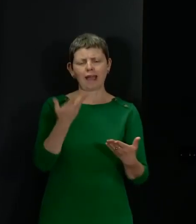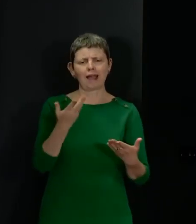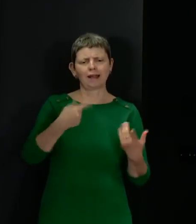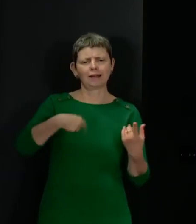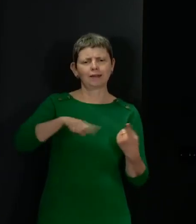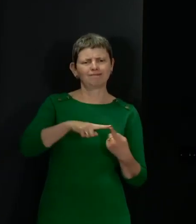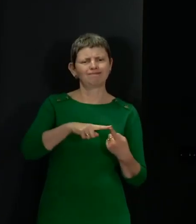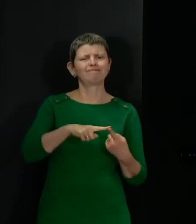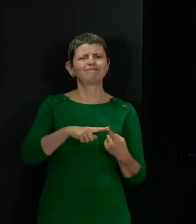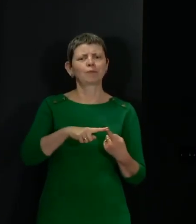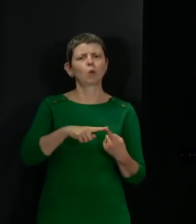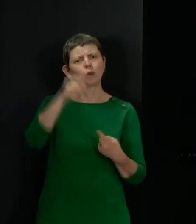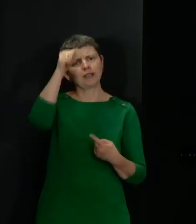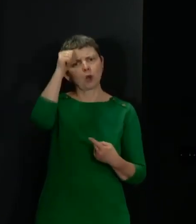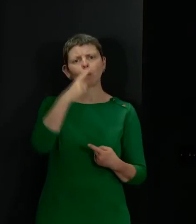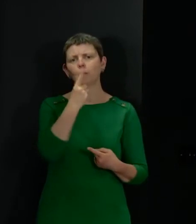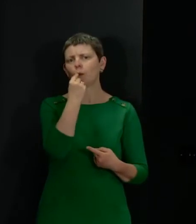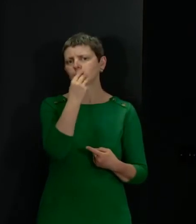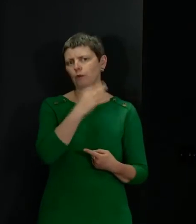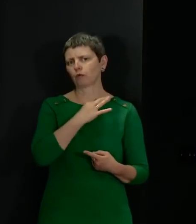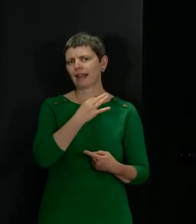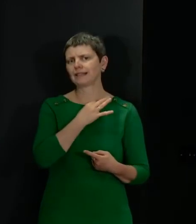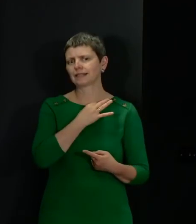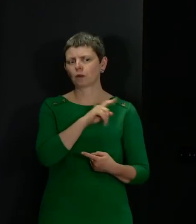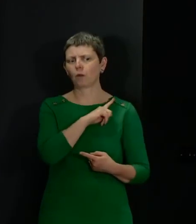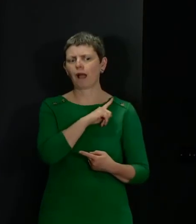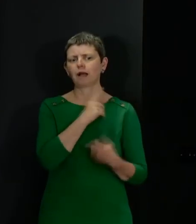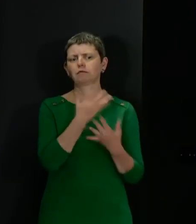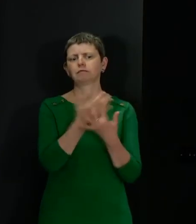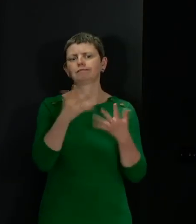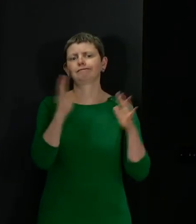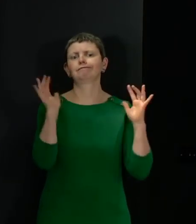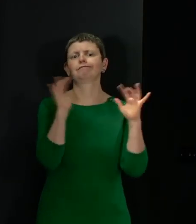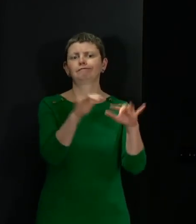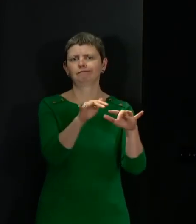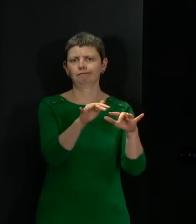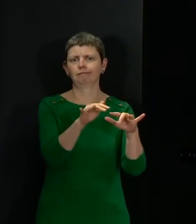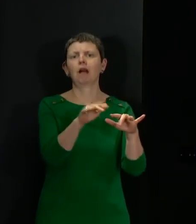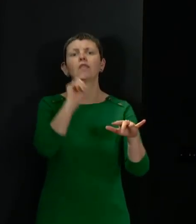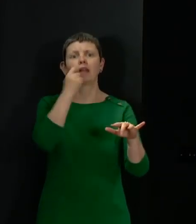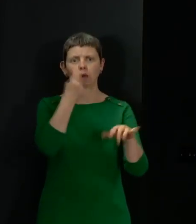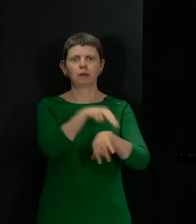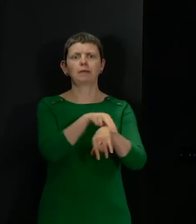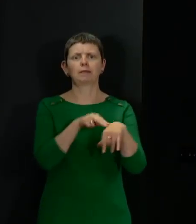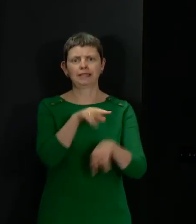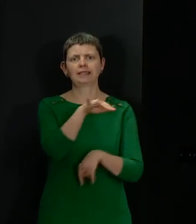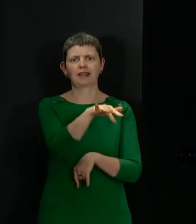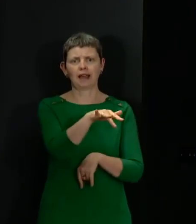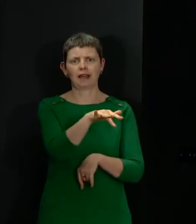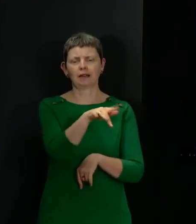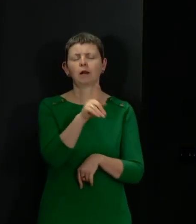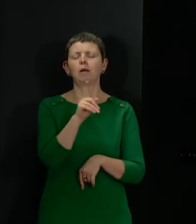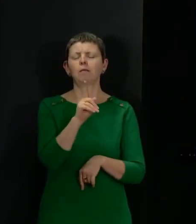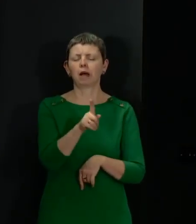common sense tells us people have been gathering, we will have significant levels of visibility, but we'll still be working with